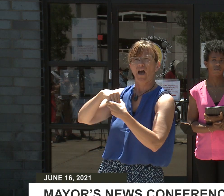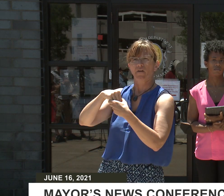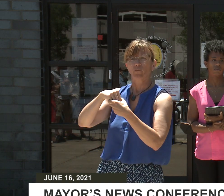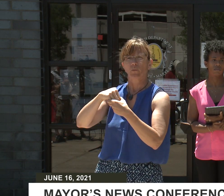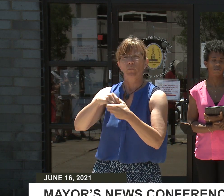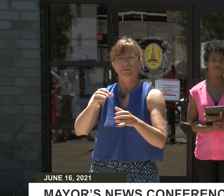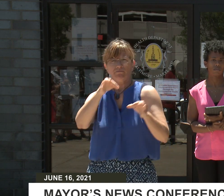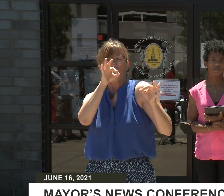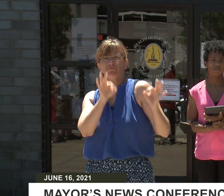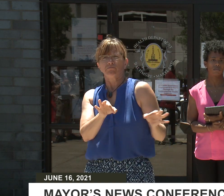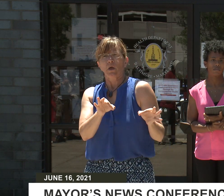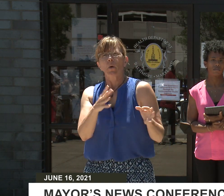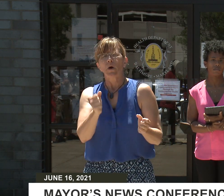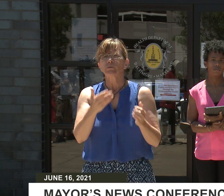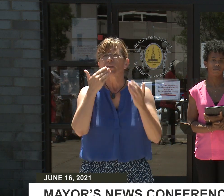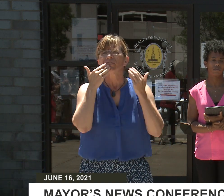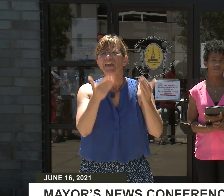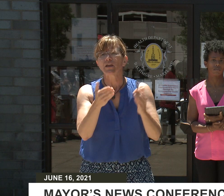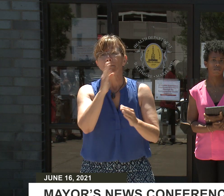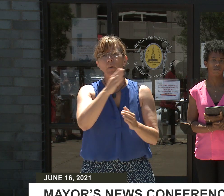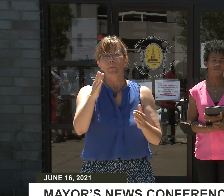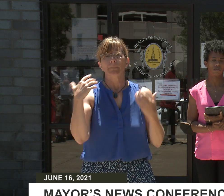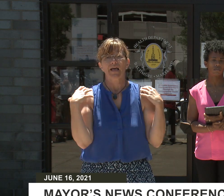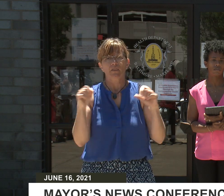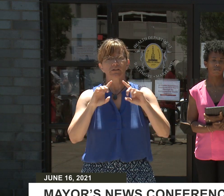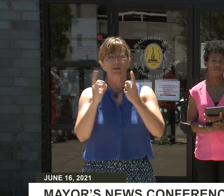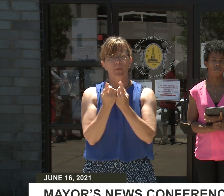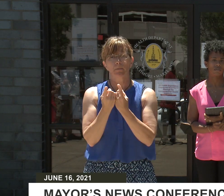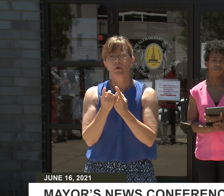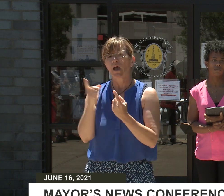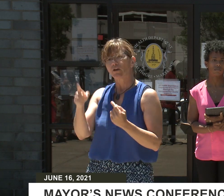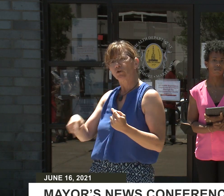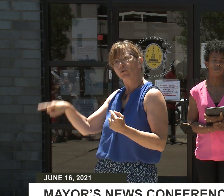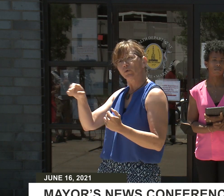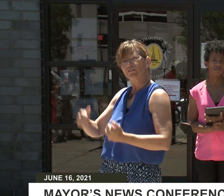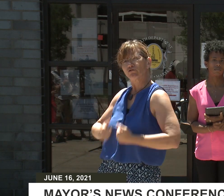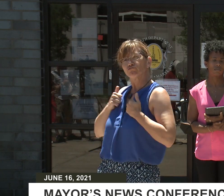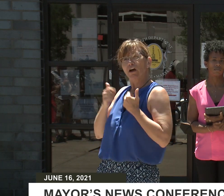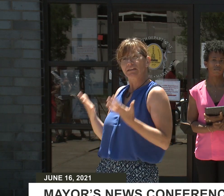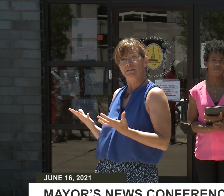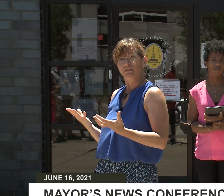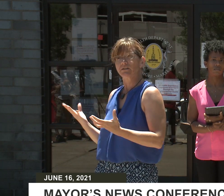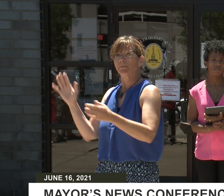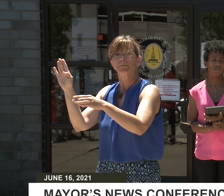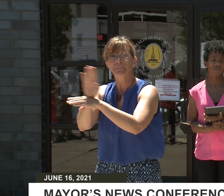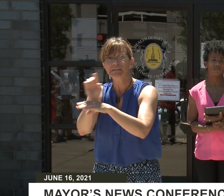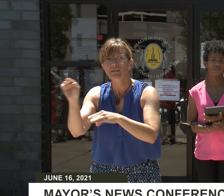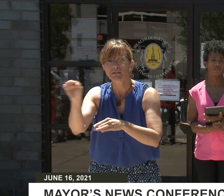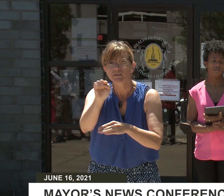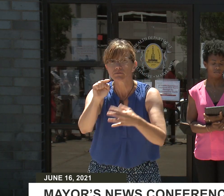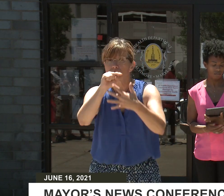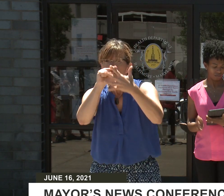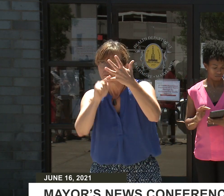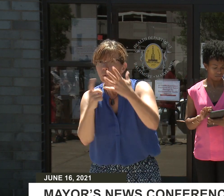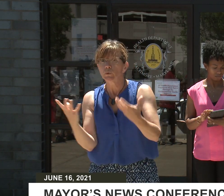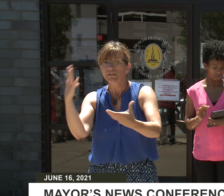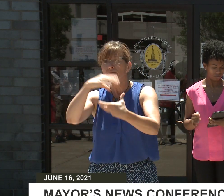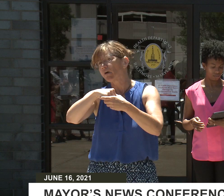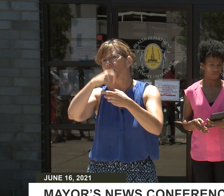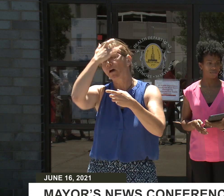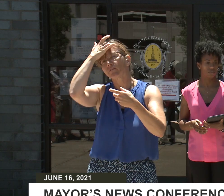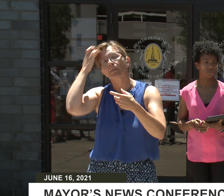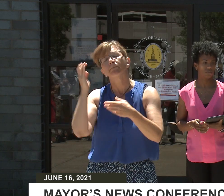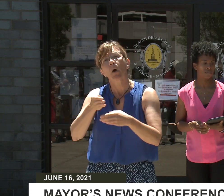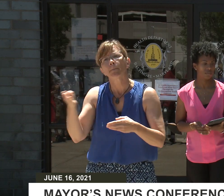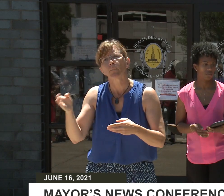include you, most importantly, the residents, the citizens, the business owners in Baltimore. Thank you, and now I'll turn it over to Dr. Jaraza.